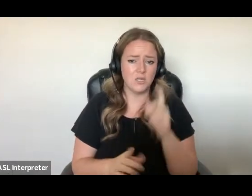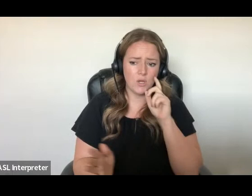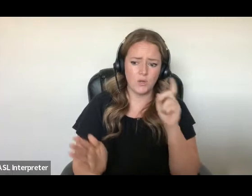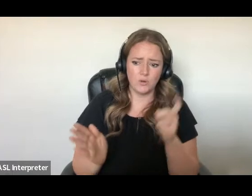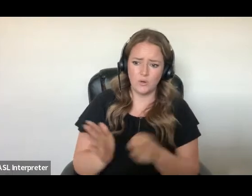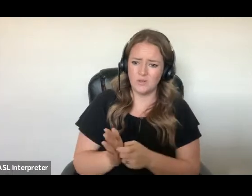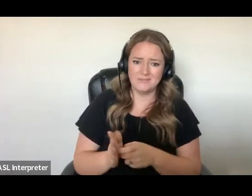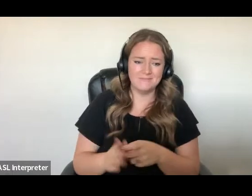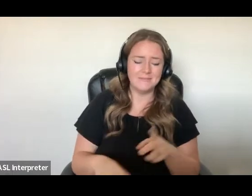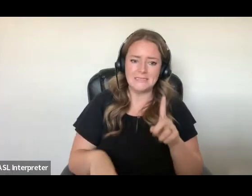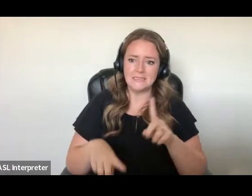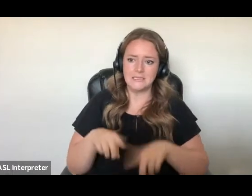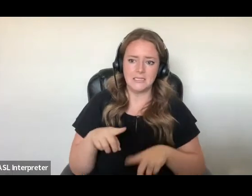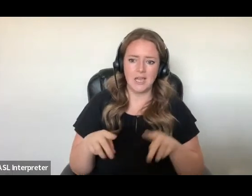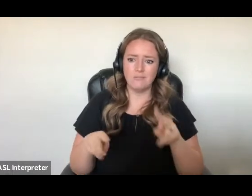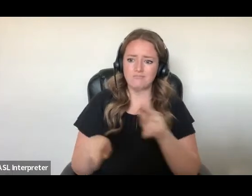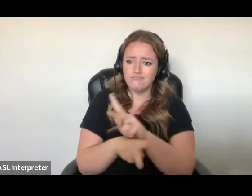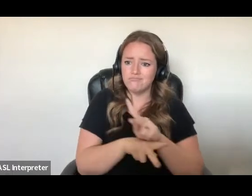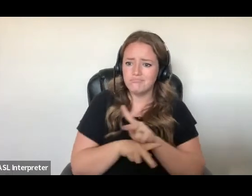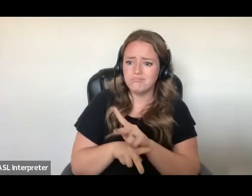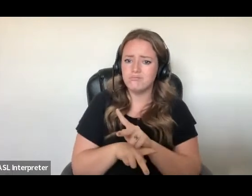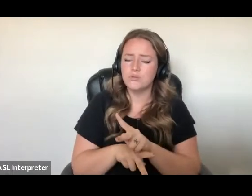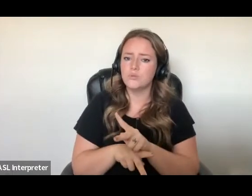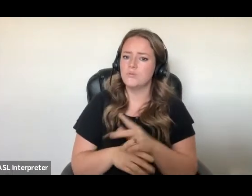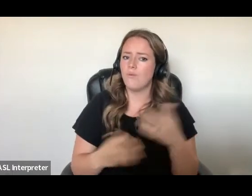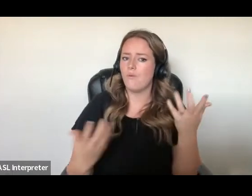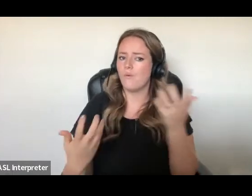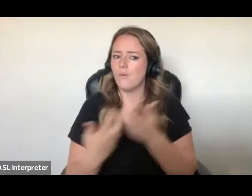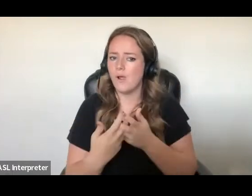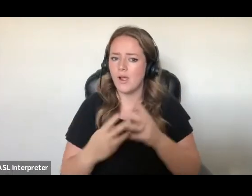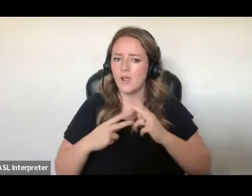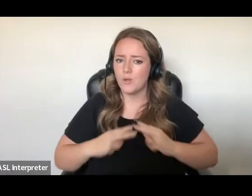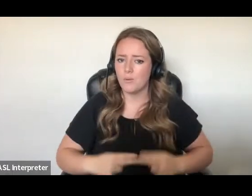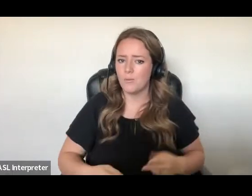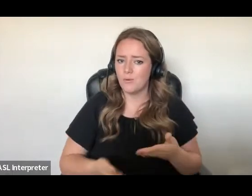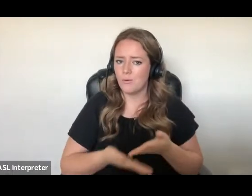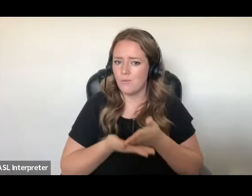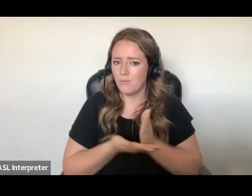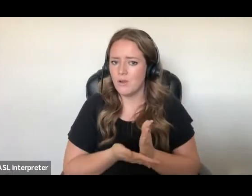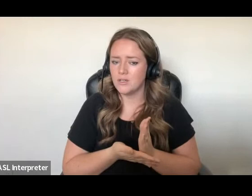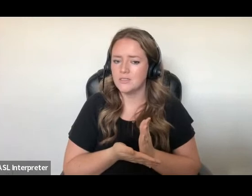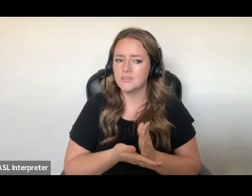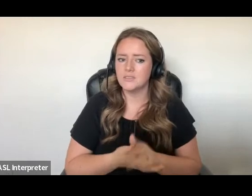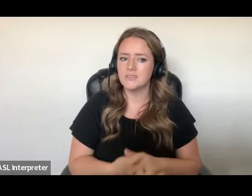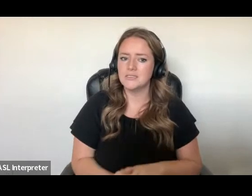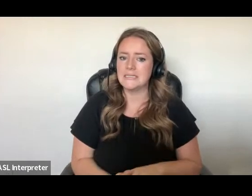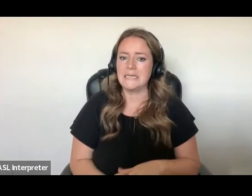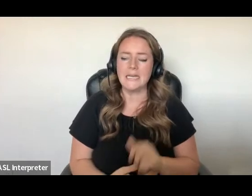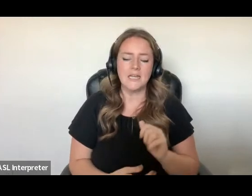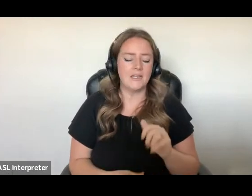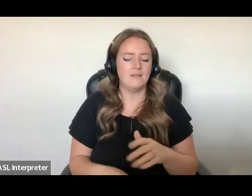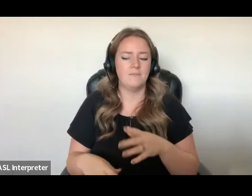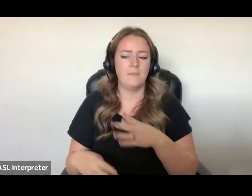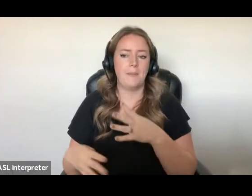to oversee and ensure human rights-compliant conditions and practices in non-CBSA facilities.